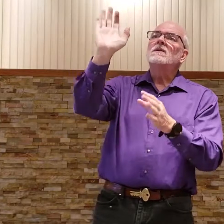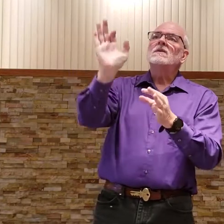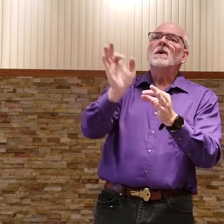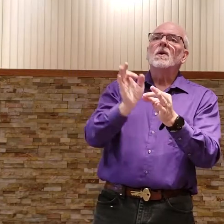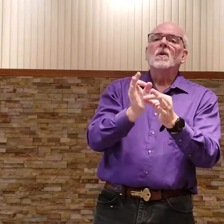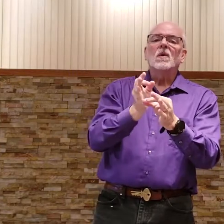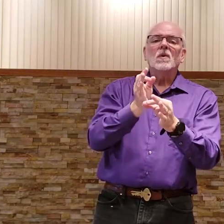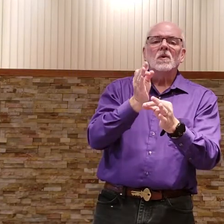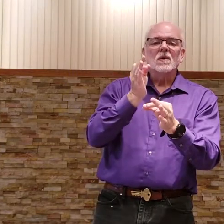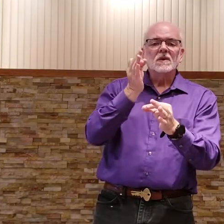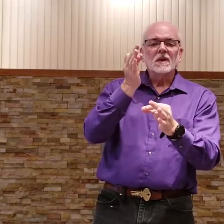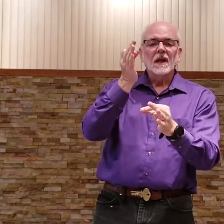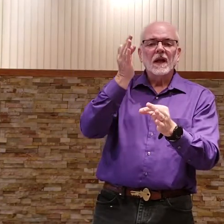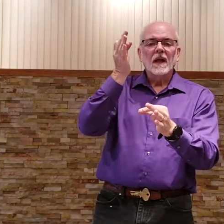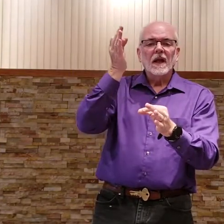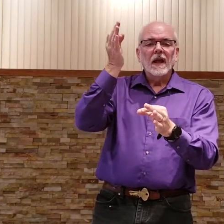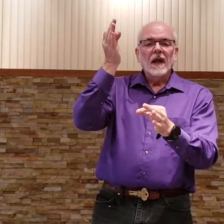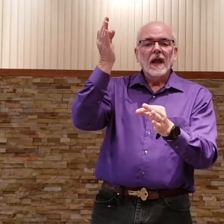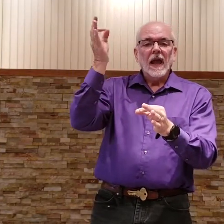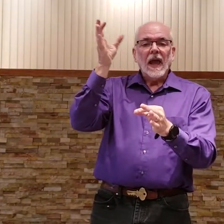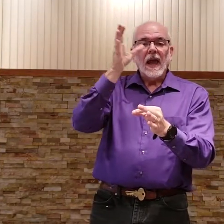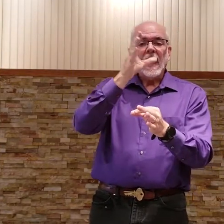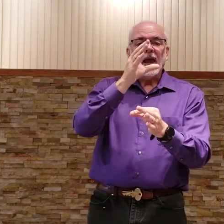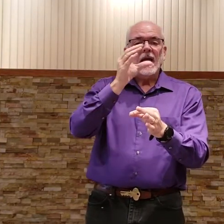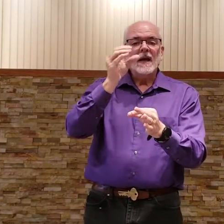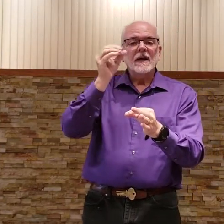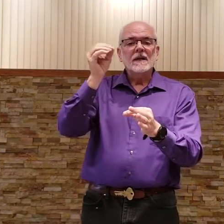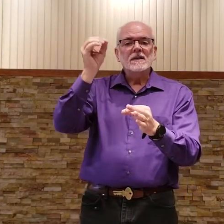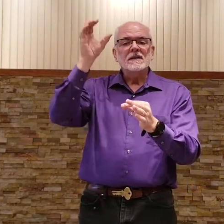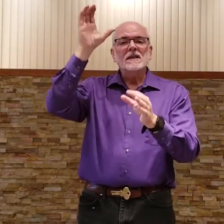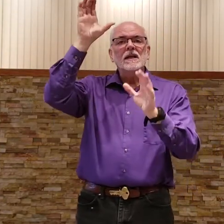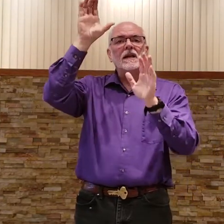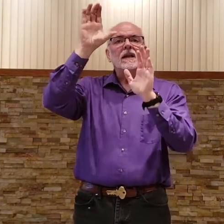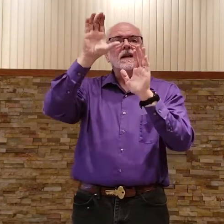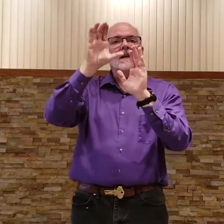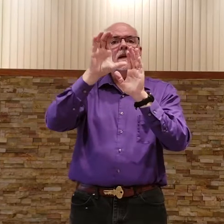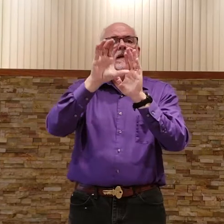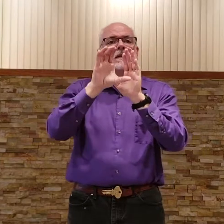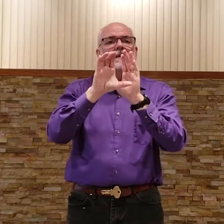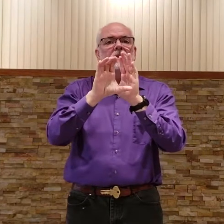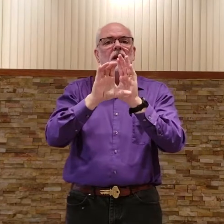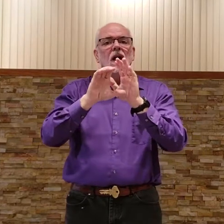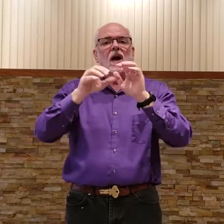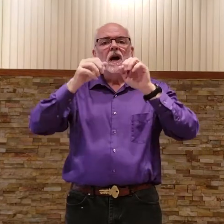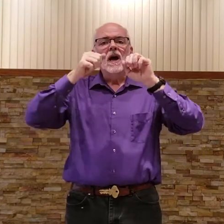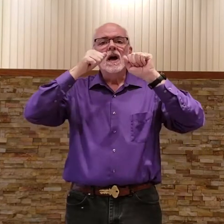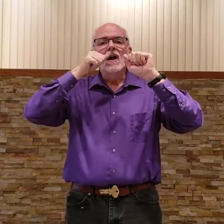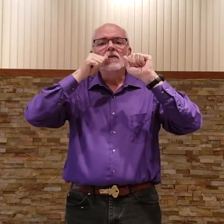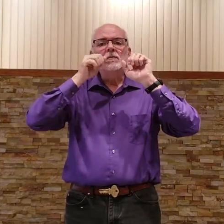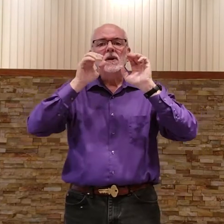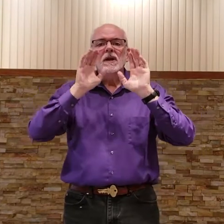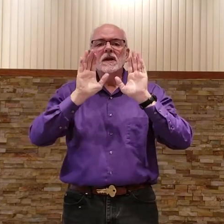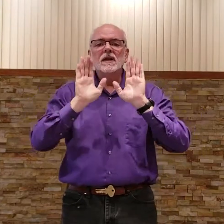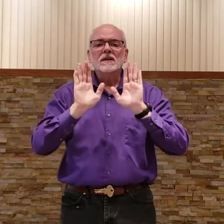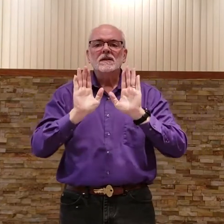soul And scenes of bliss